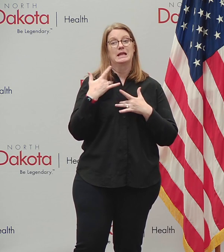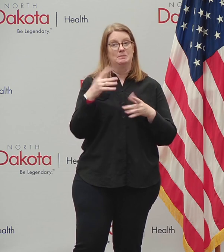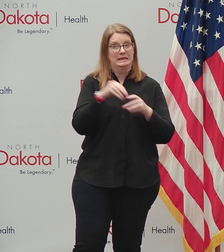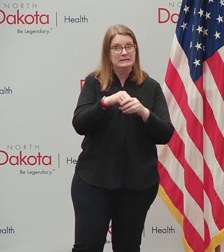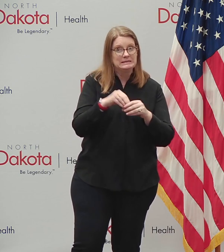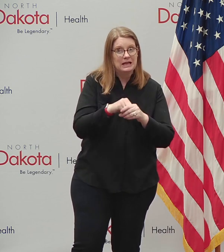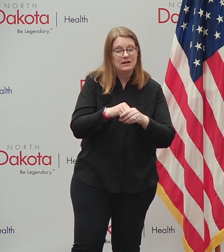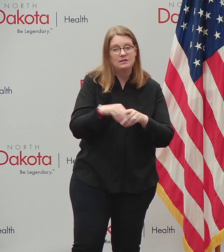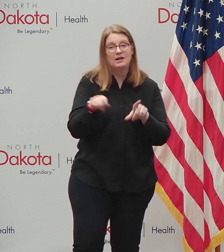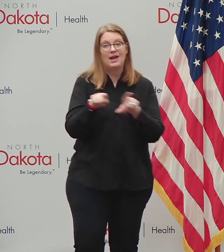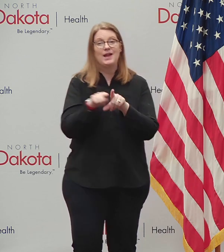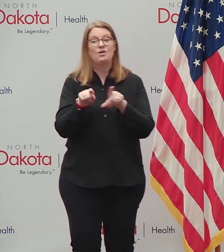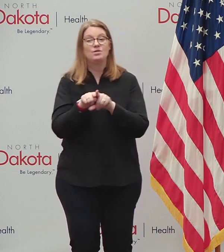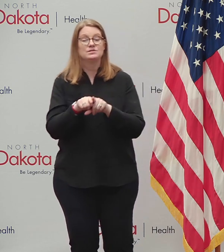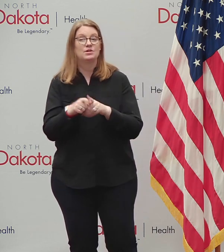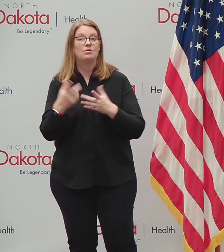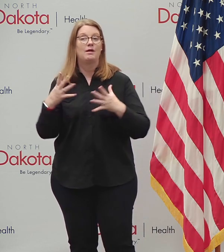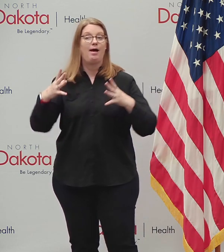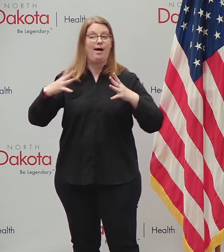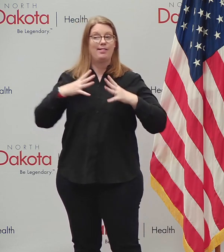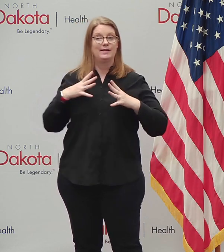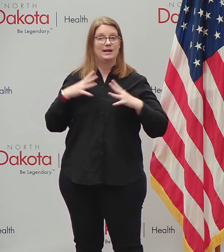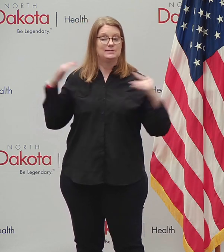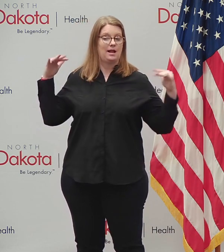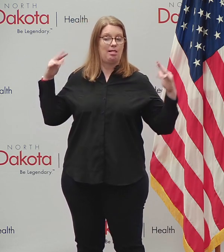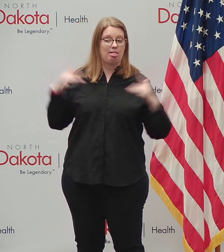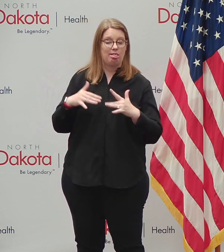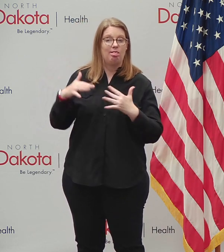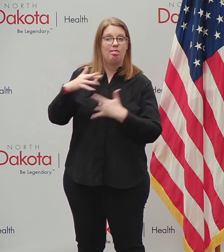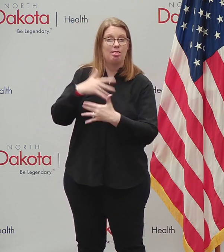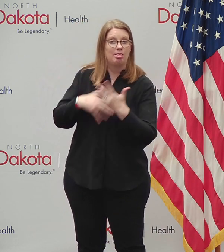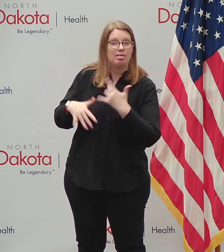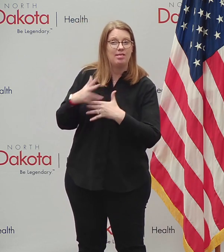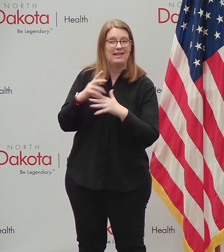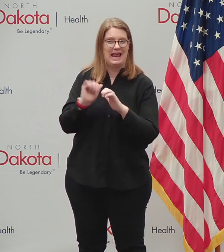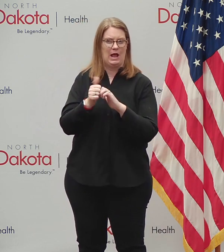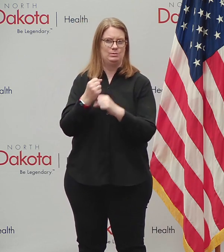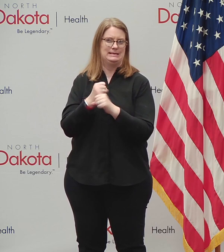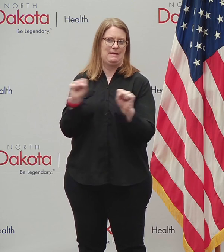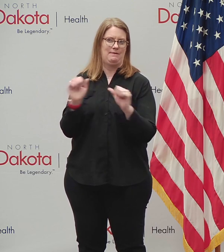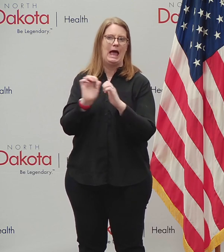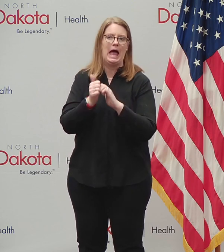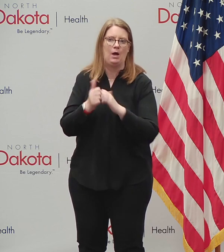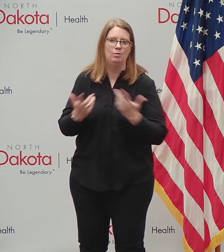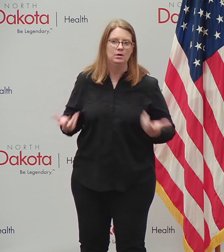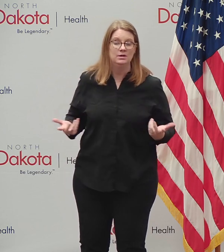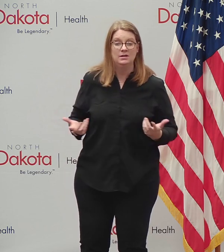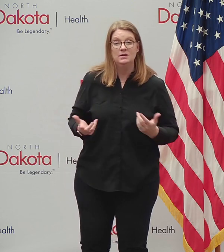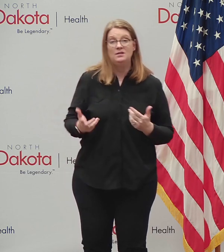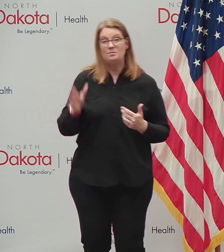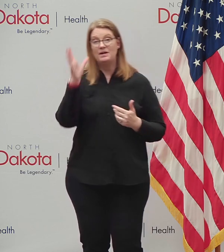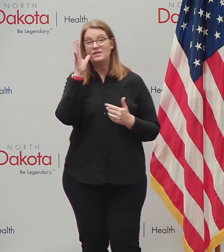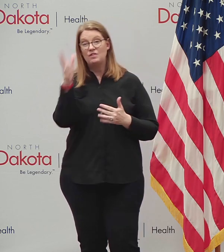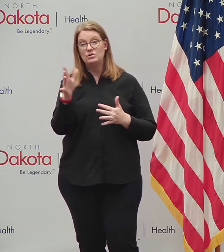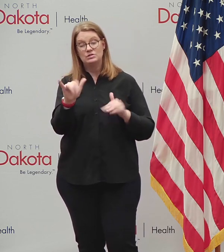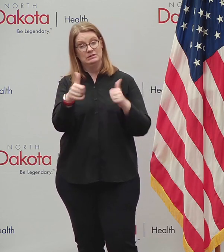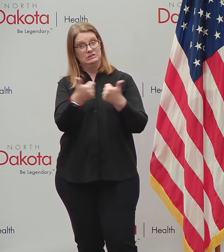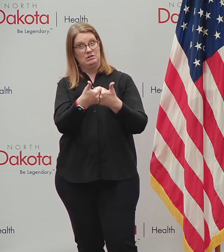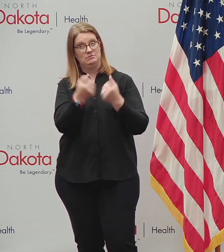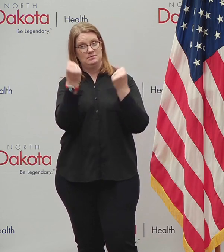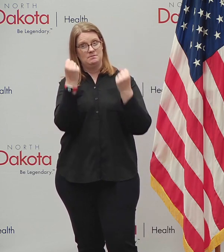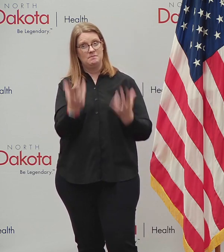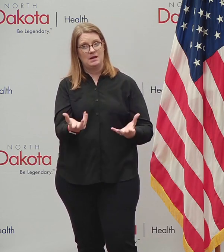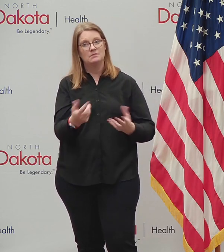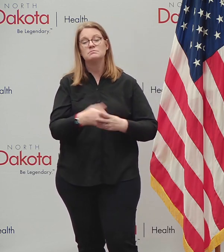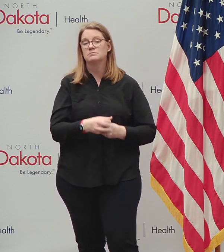also a season of gathering and how we're going to gather safely indoors. We've got challenges ahead of us, but I believe in North Dakotans. I know